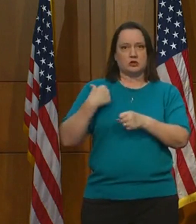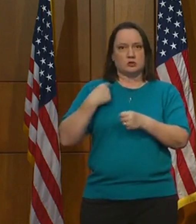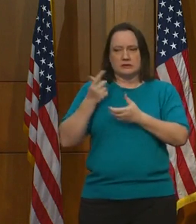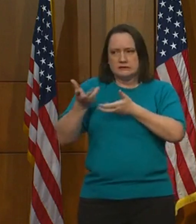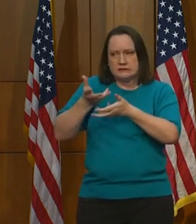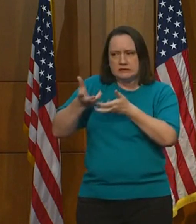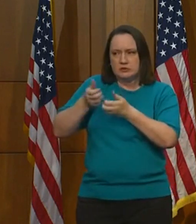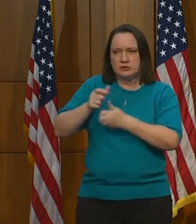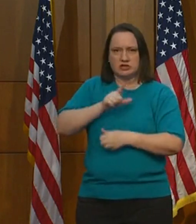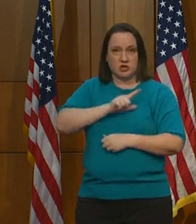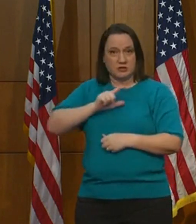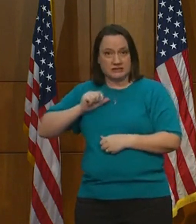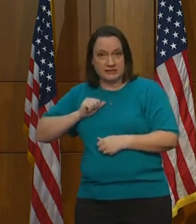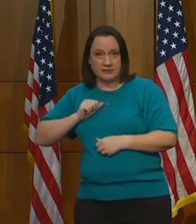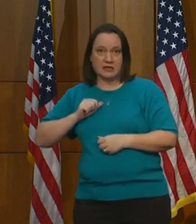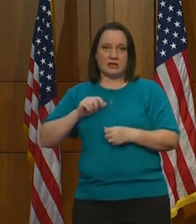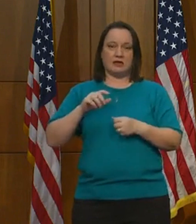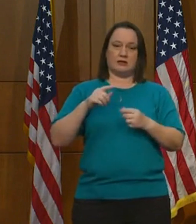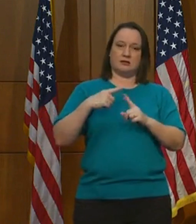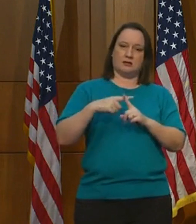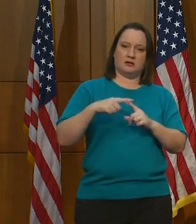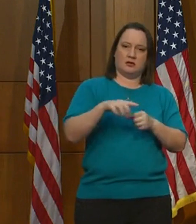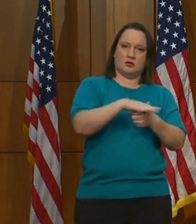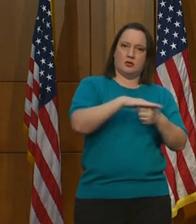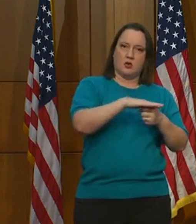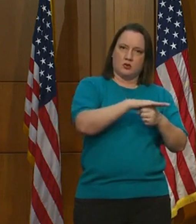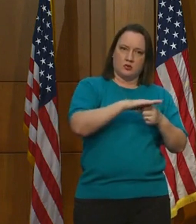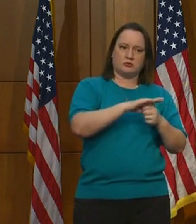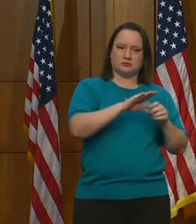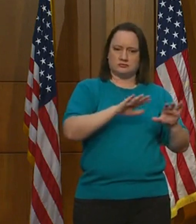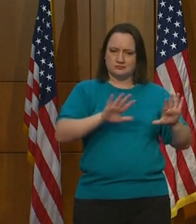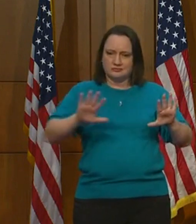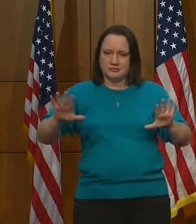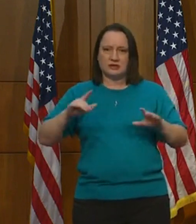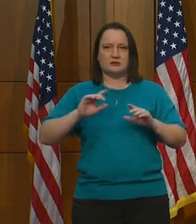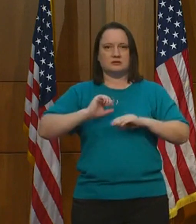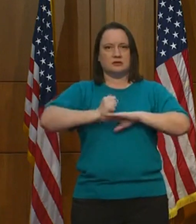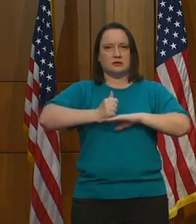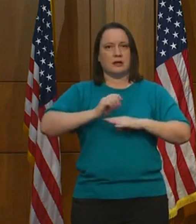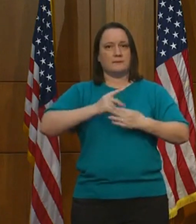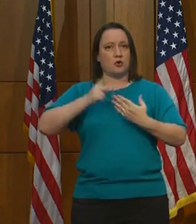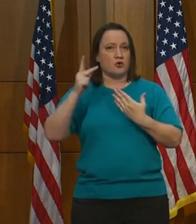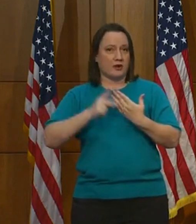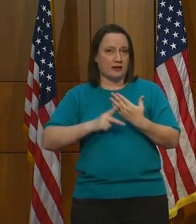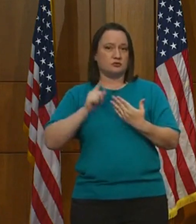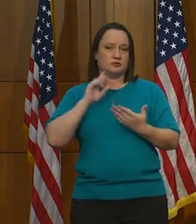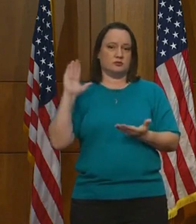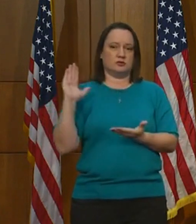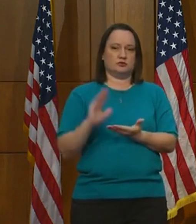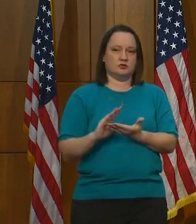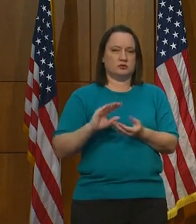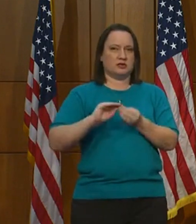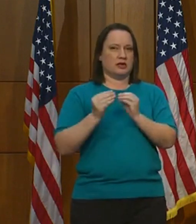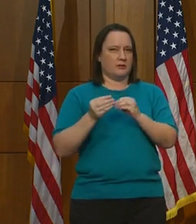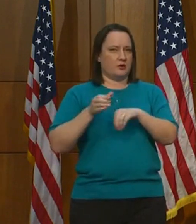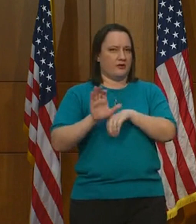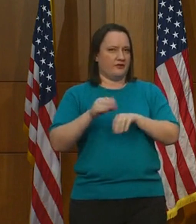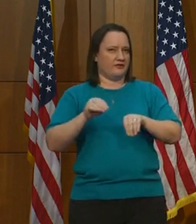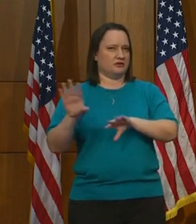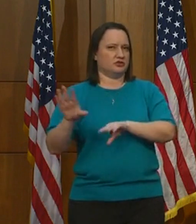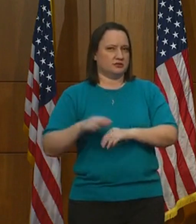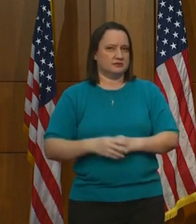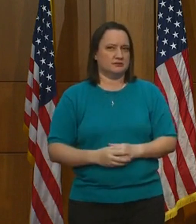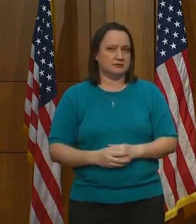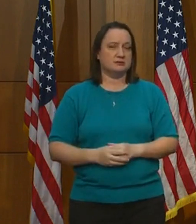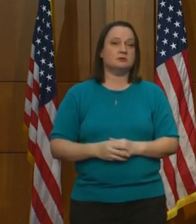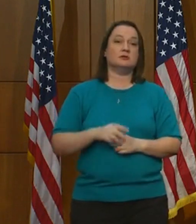localities on programs to reduce the rate of evictions. However, the pandemic has demonstrated that